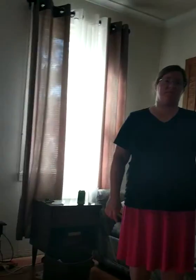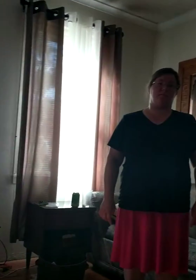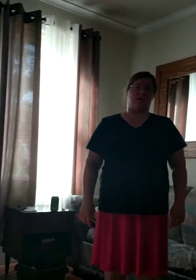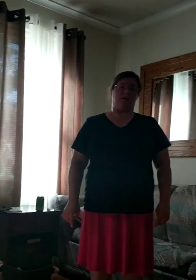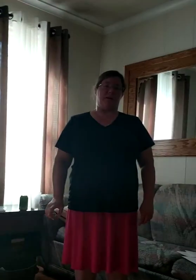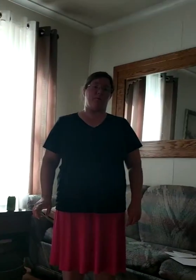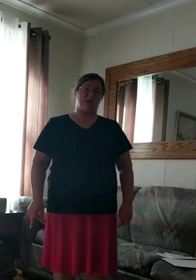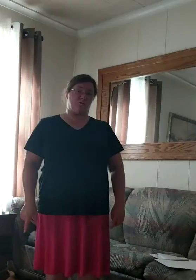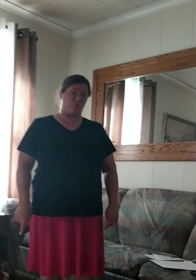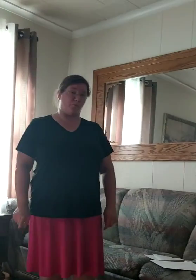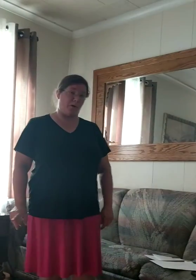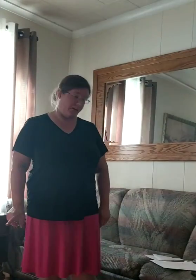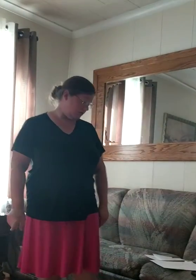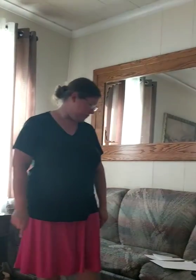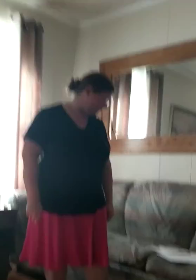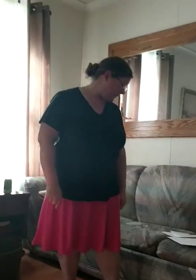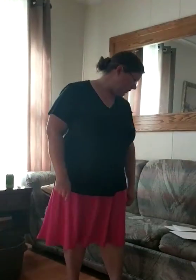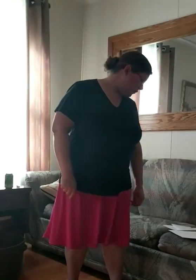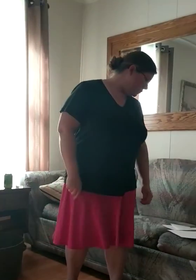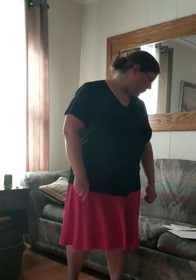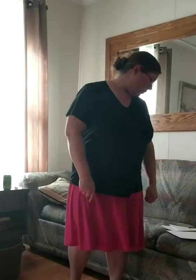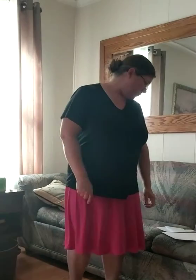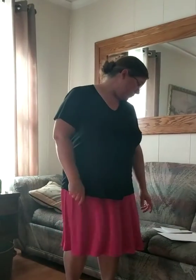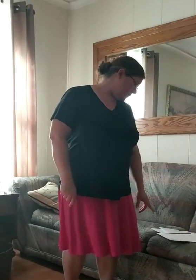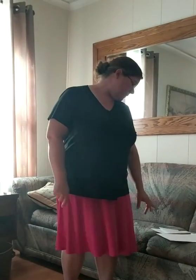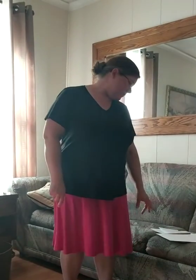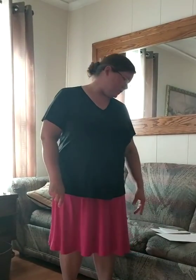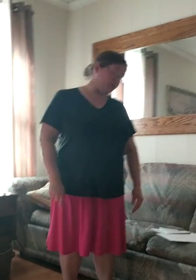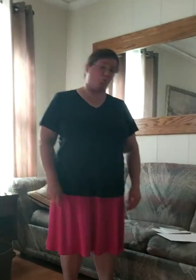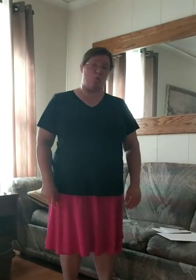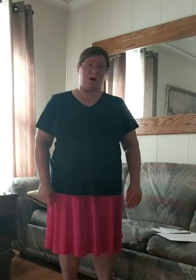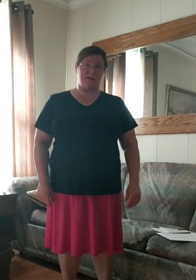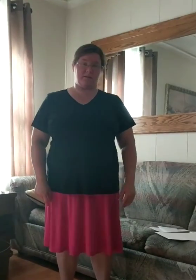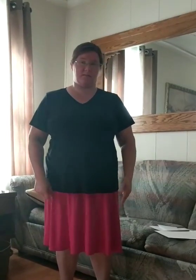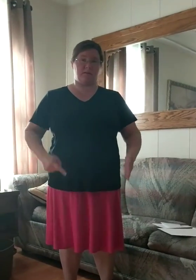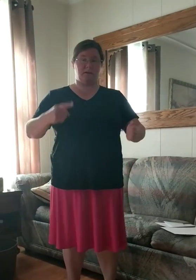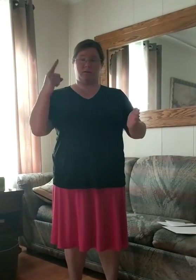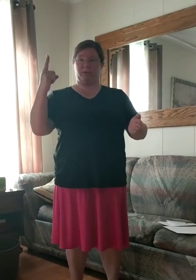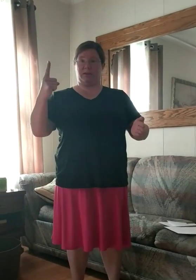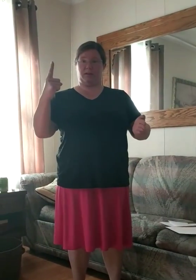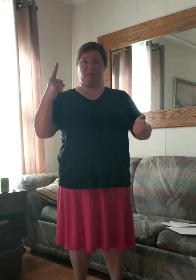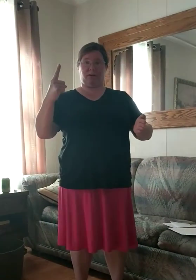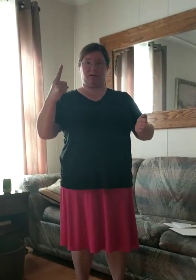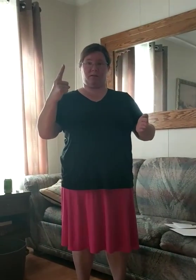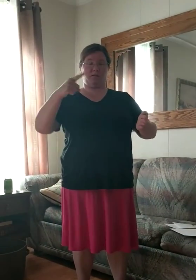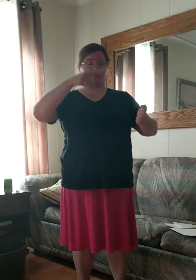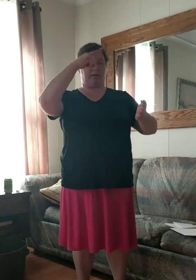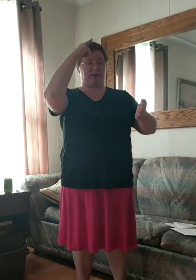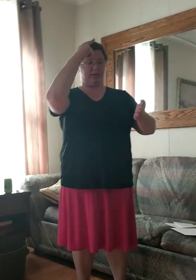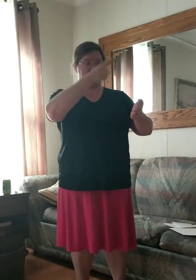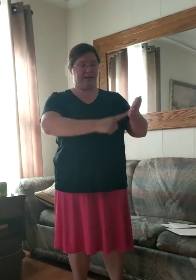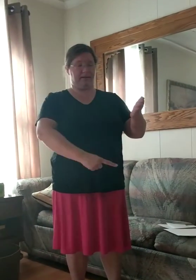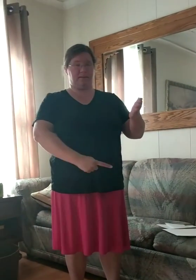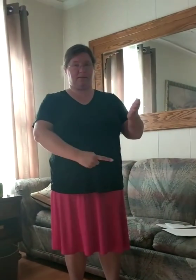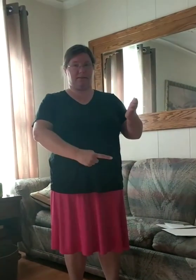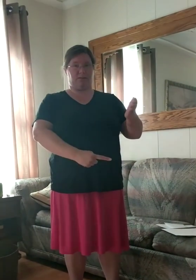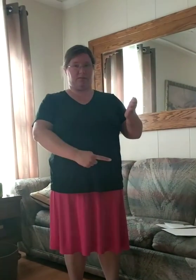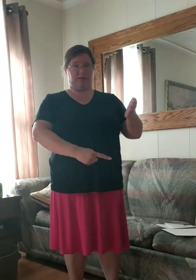All right, now we're going to do the bridge. So, it starts with what. So, take our finger, and we're going to slide it down our hand.